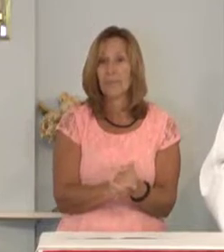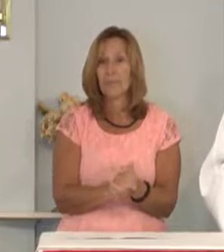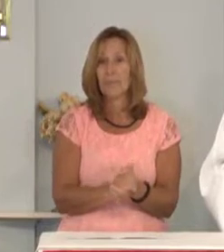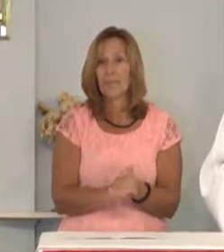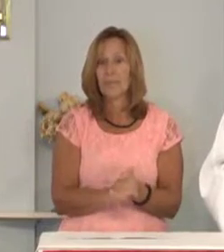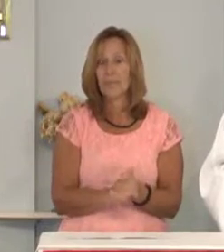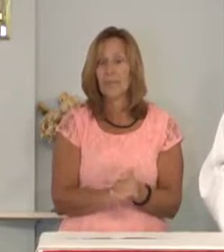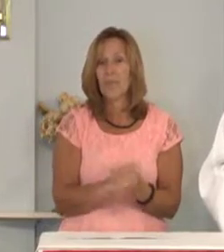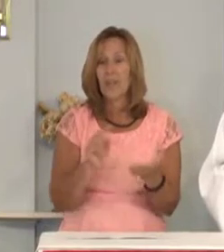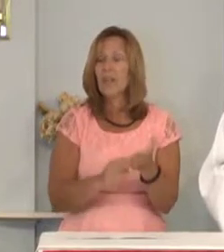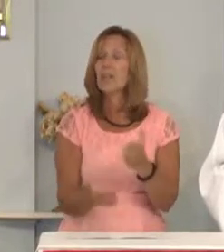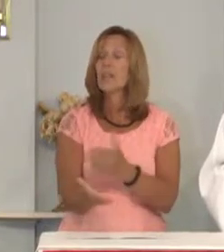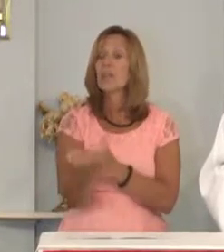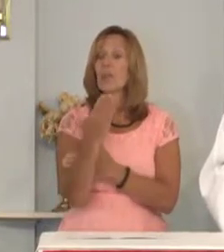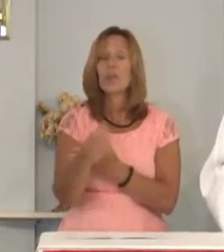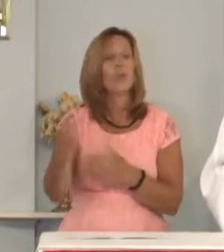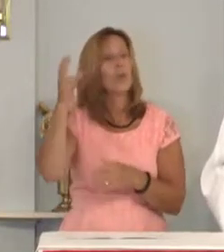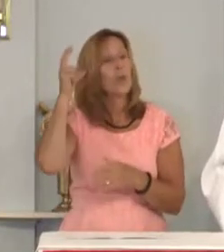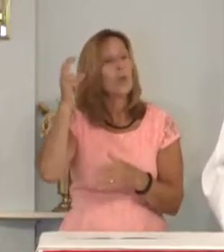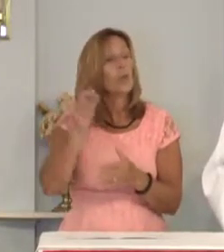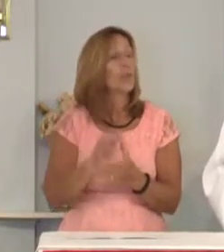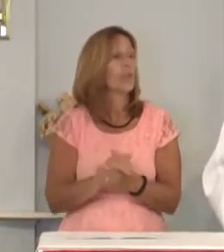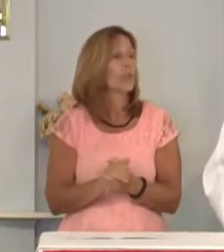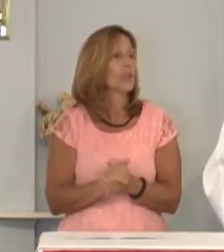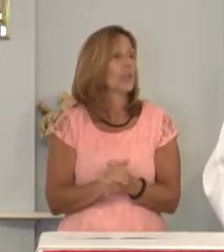this morning you heard